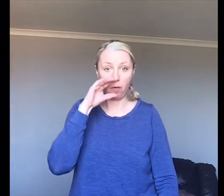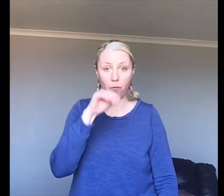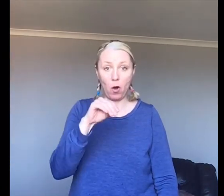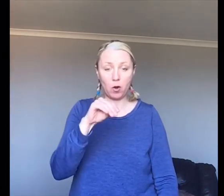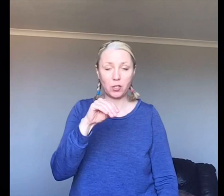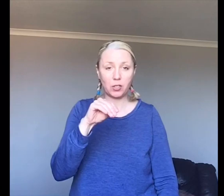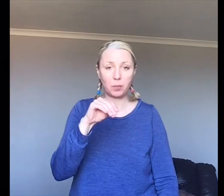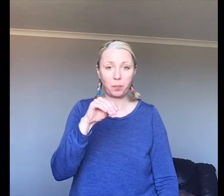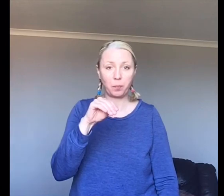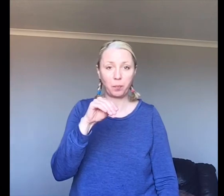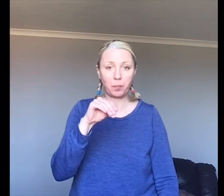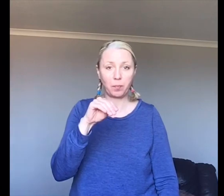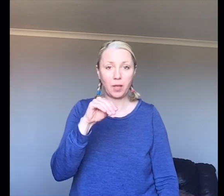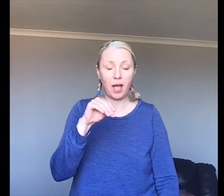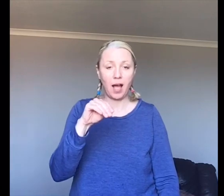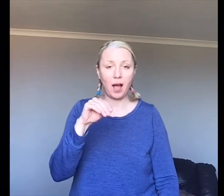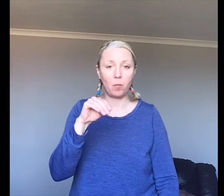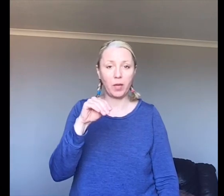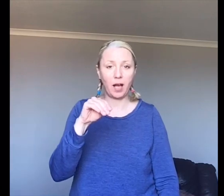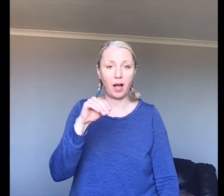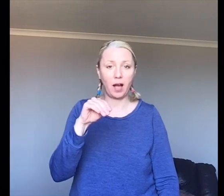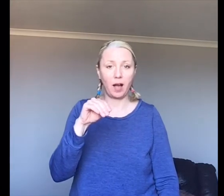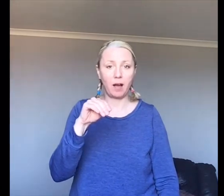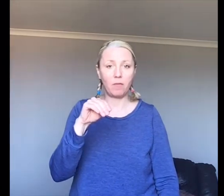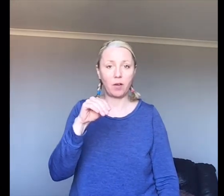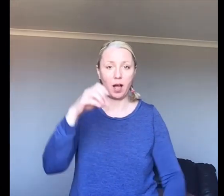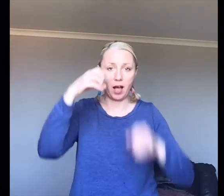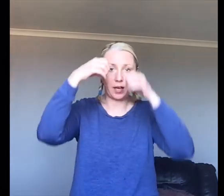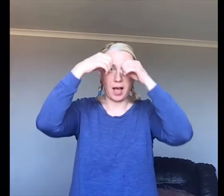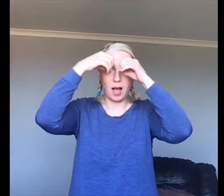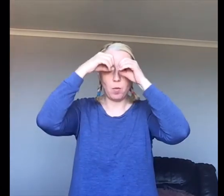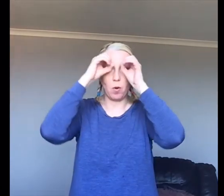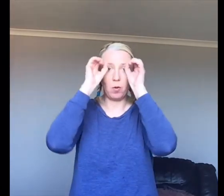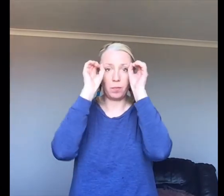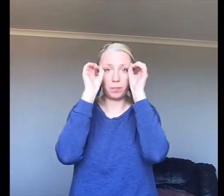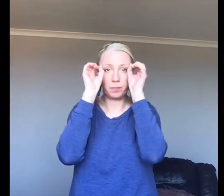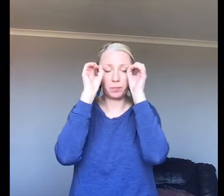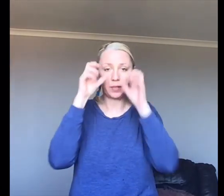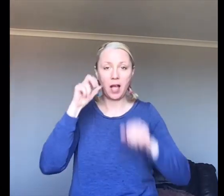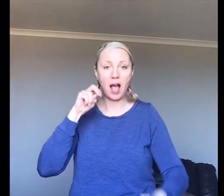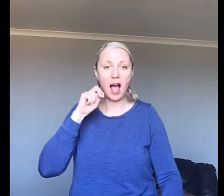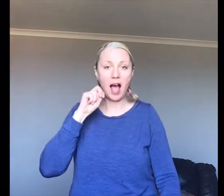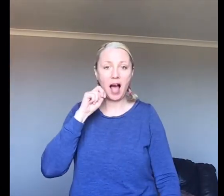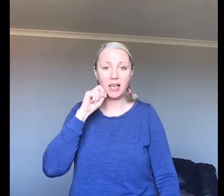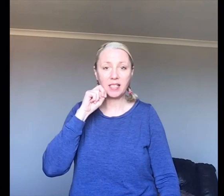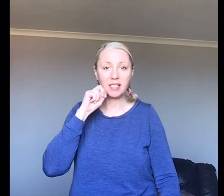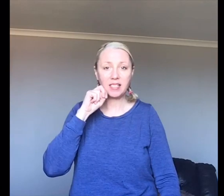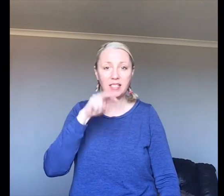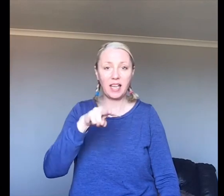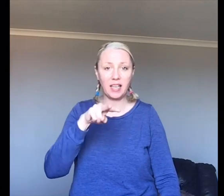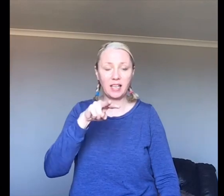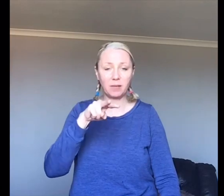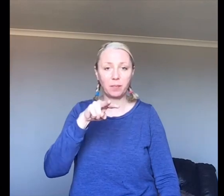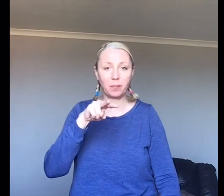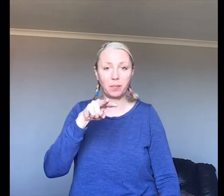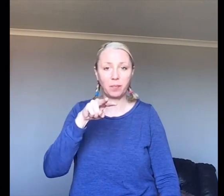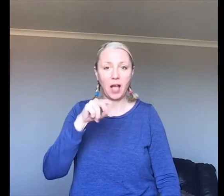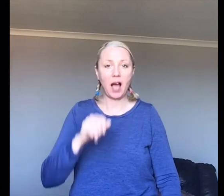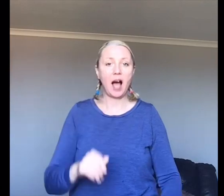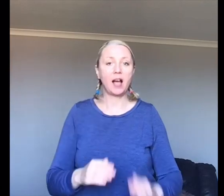fox, and we have an owl, and a snake, and